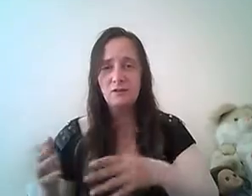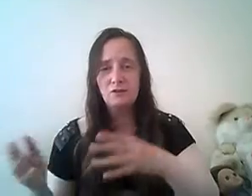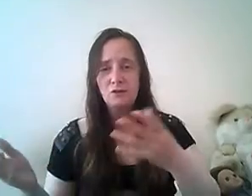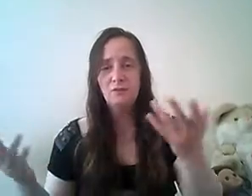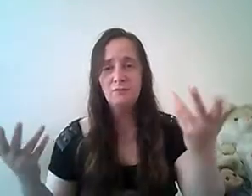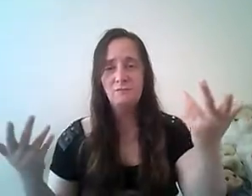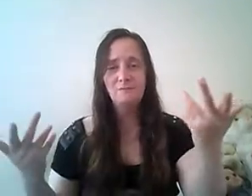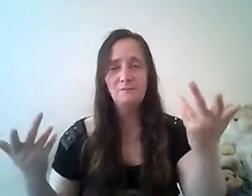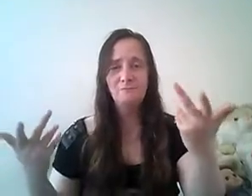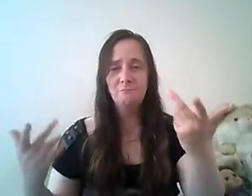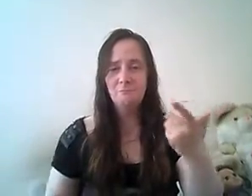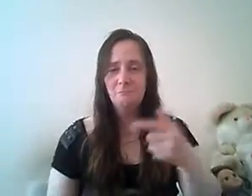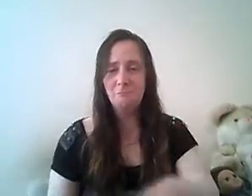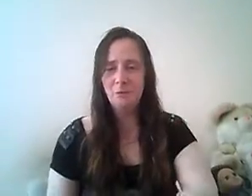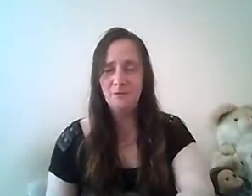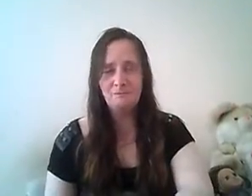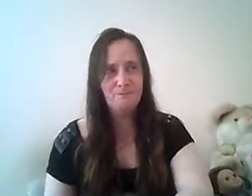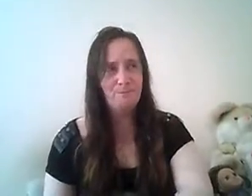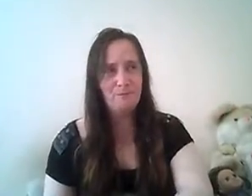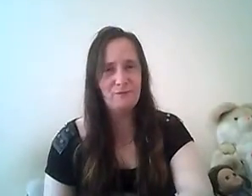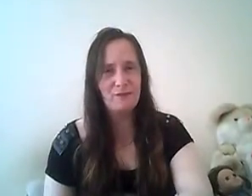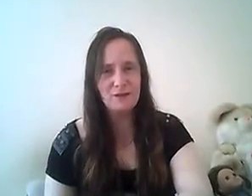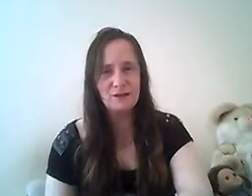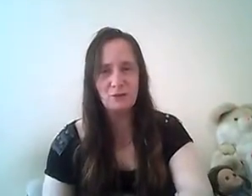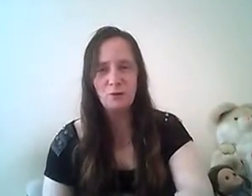son but father like daughter